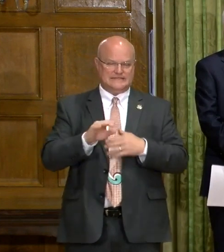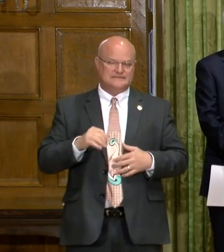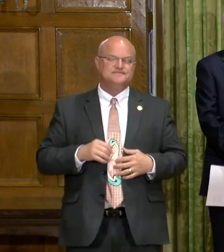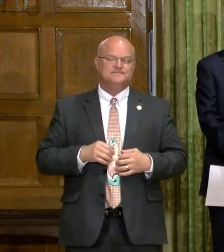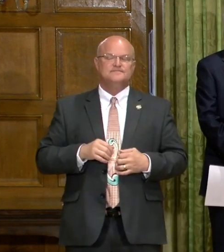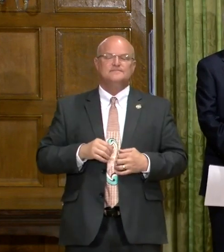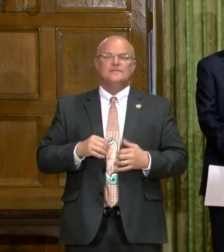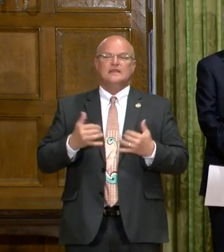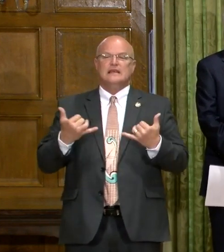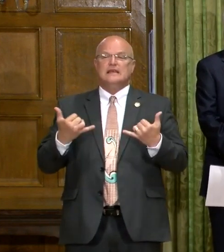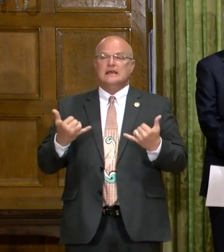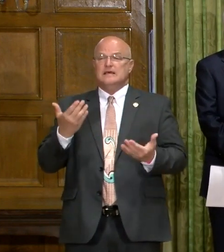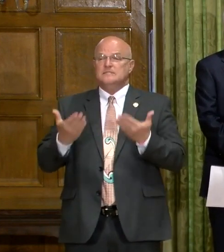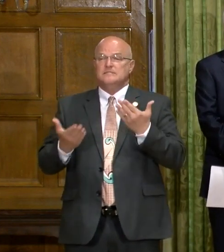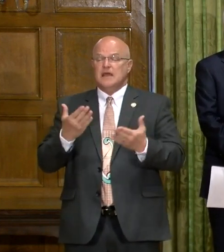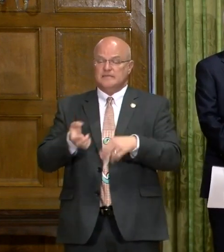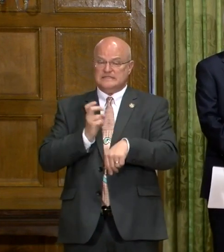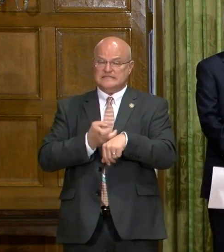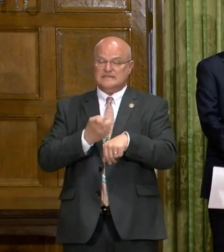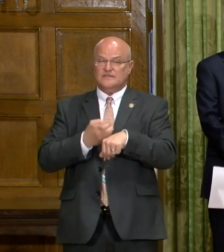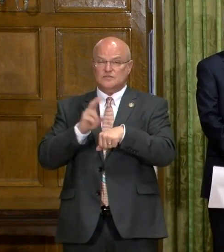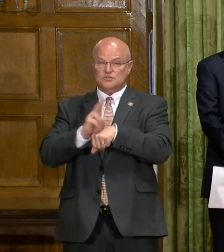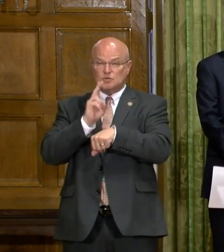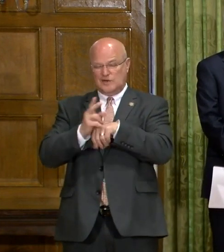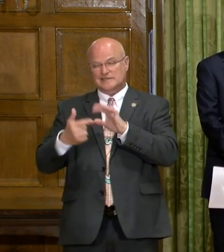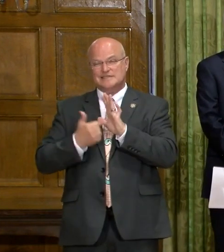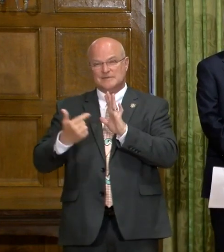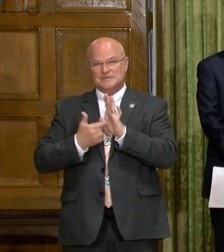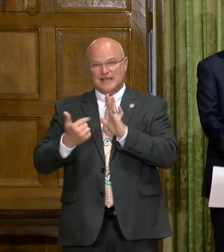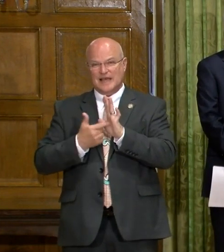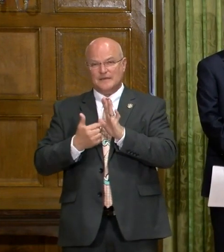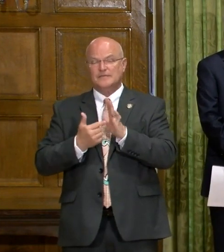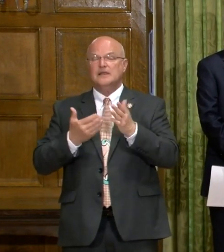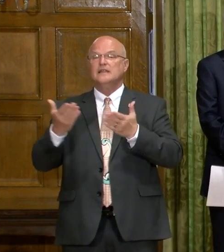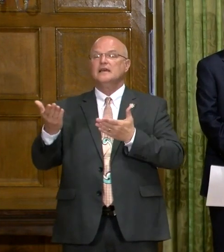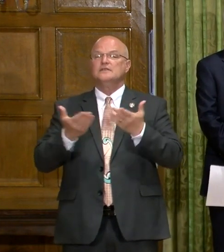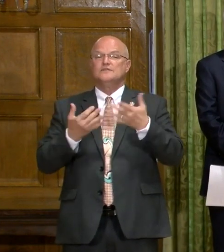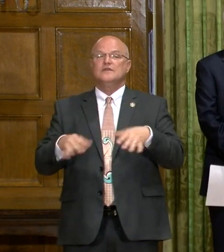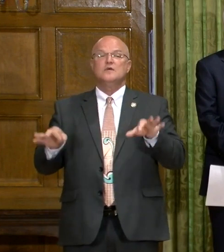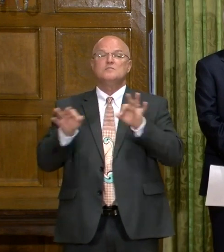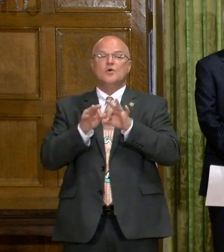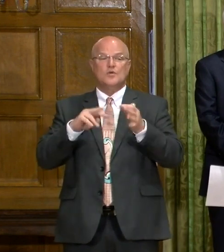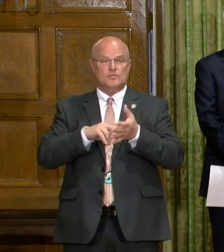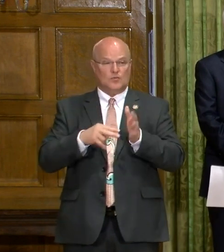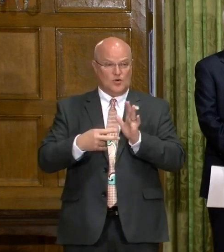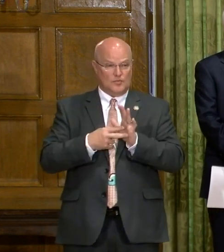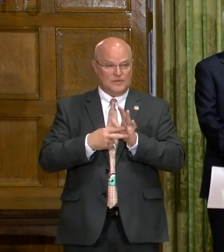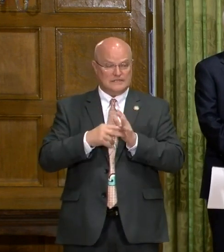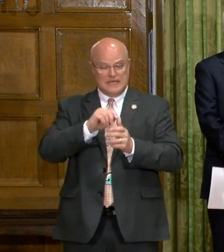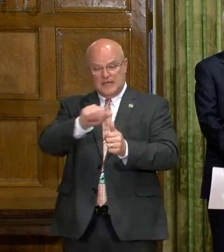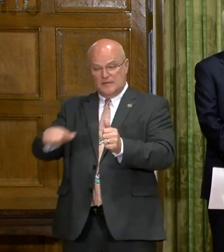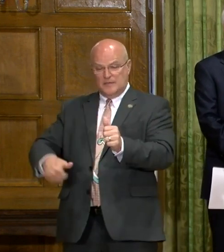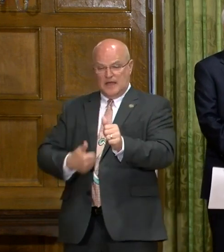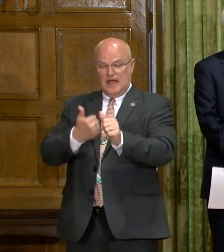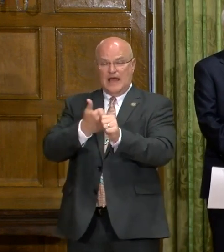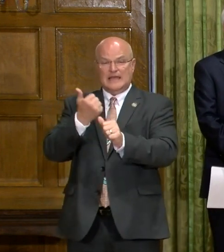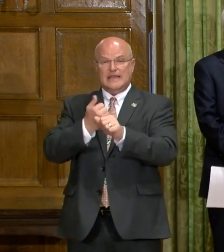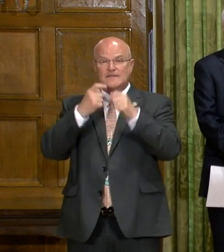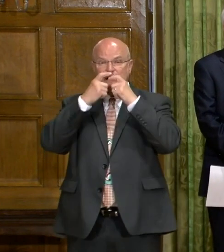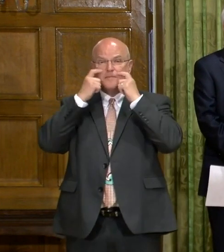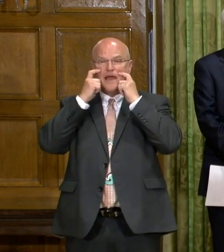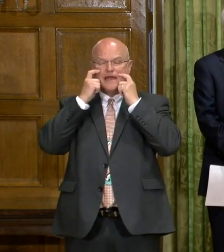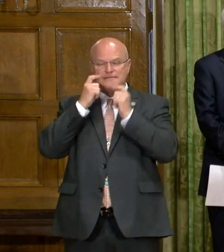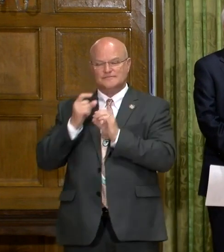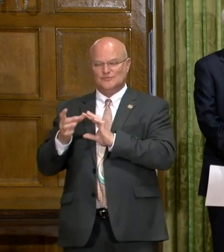to them. While they may be difficult to wear at times, they do serve an important purpose, and behind every mask